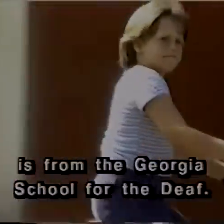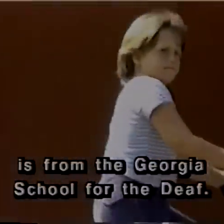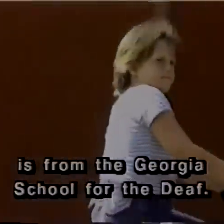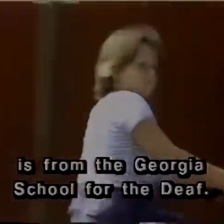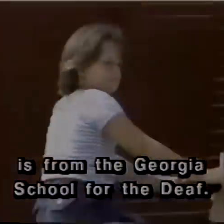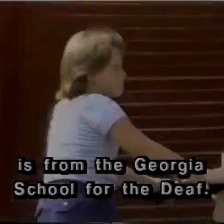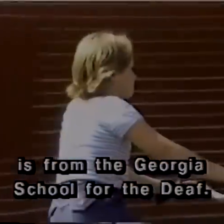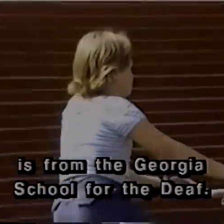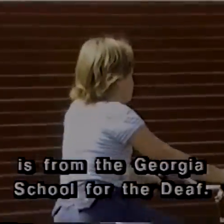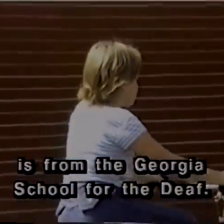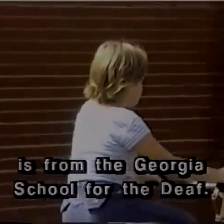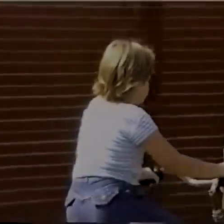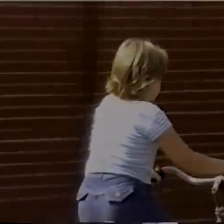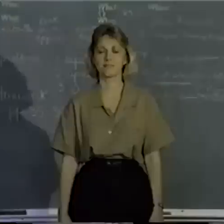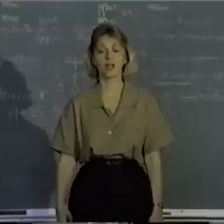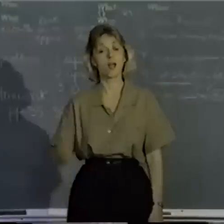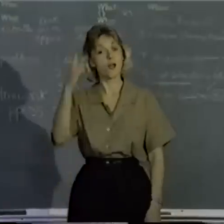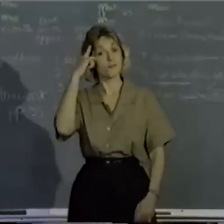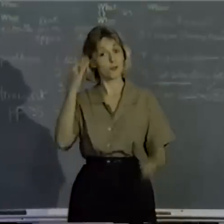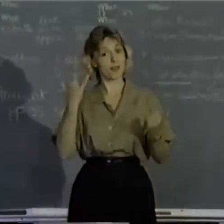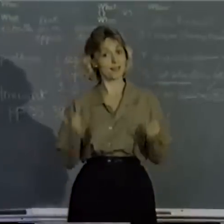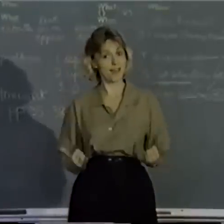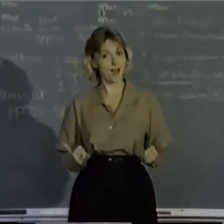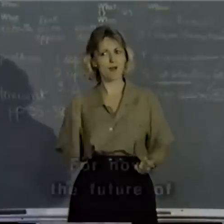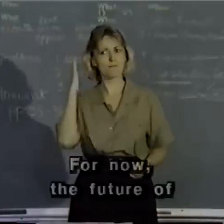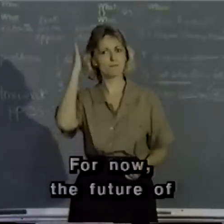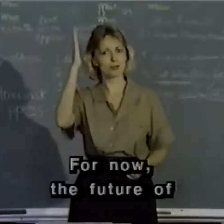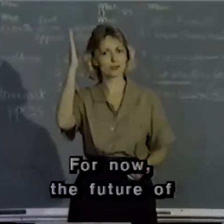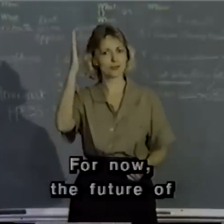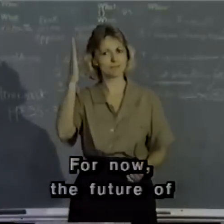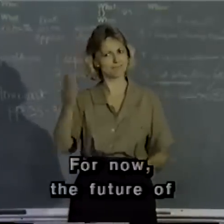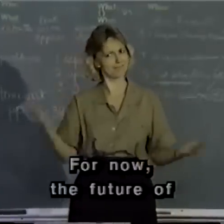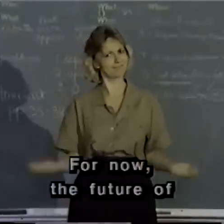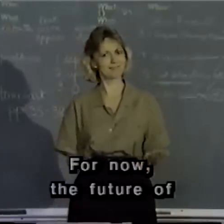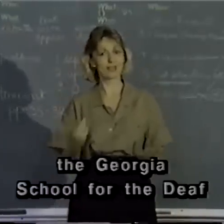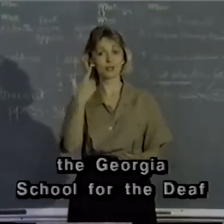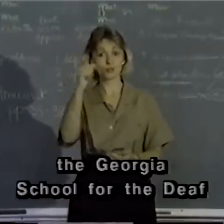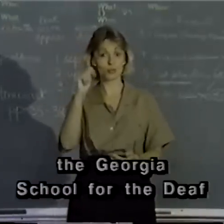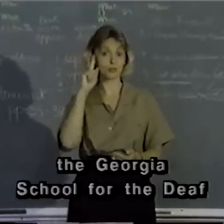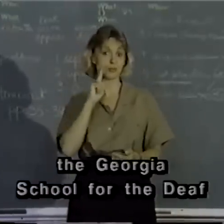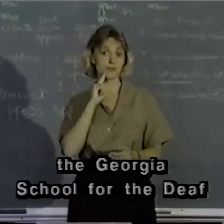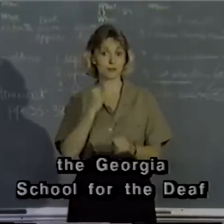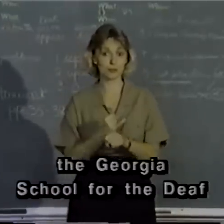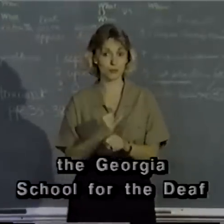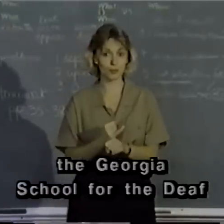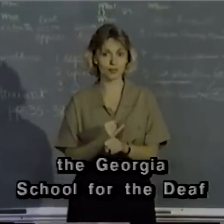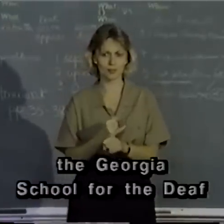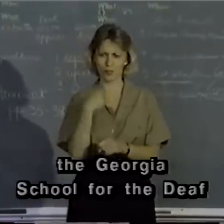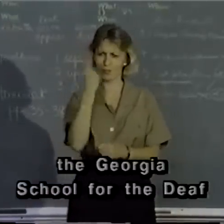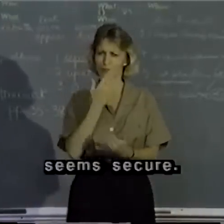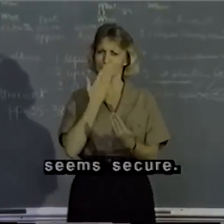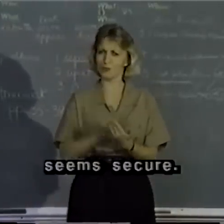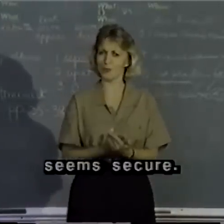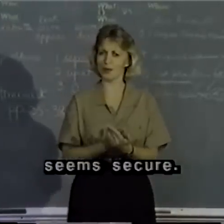from the Georgia School for the Deaf. For now, the future of the Georgia School for the Deaf seems secure.